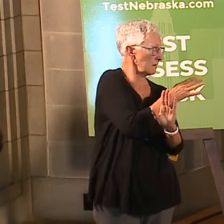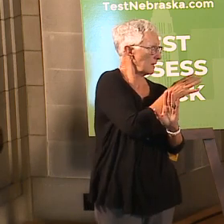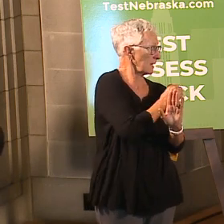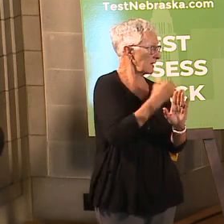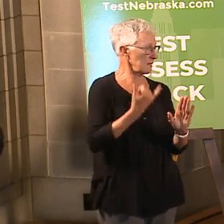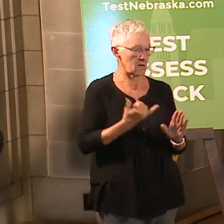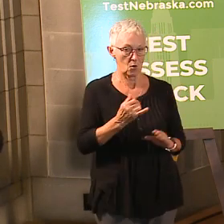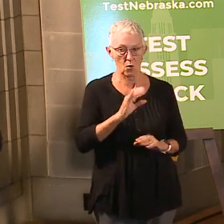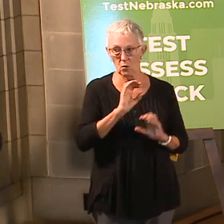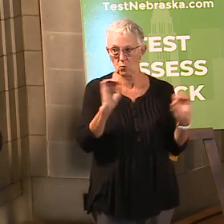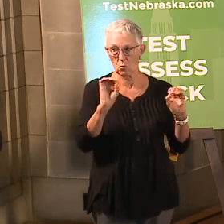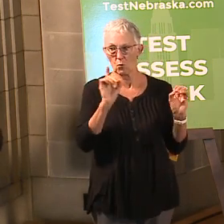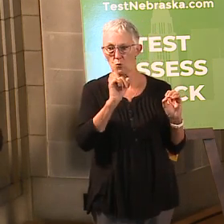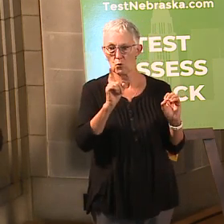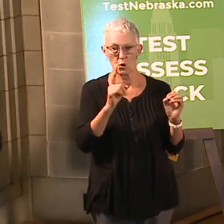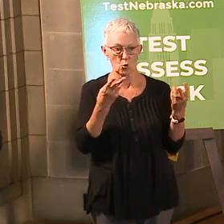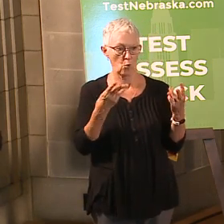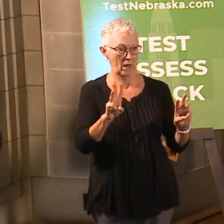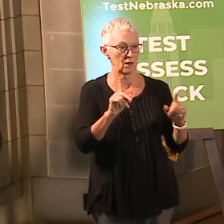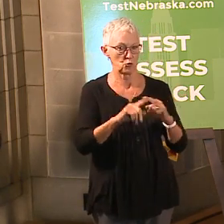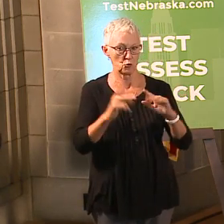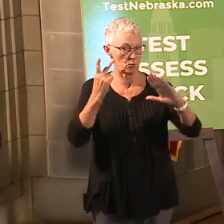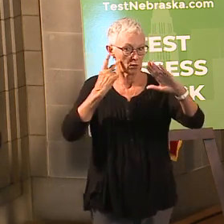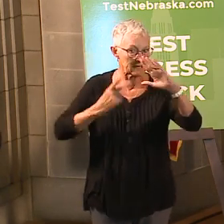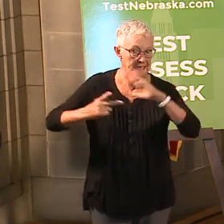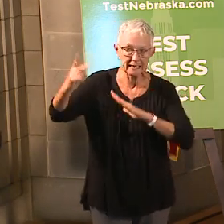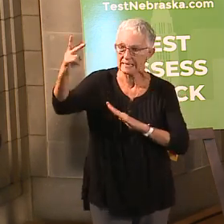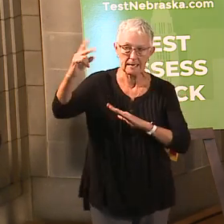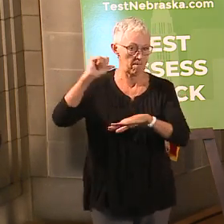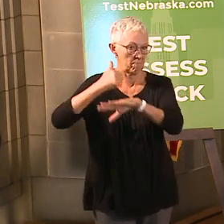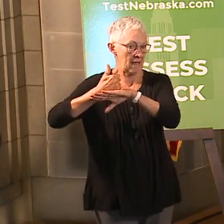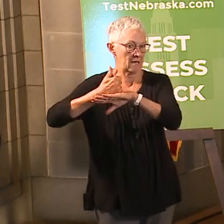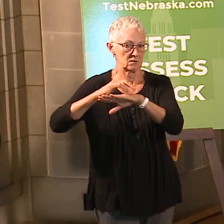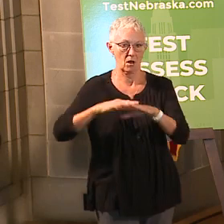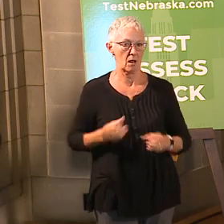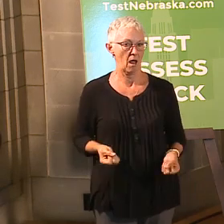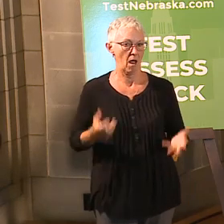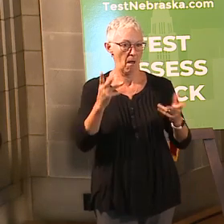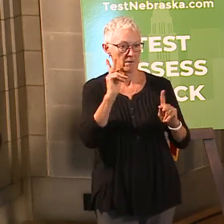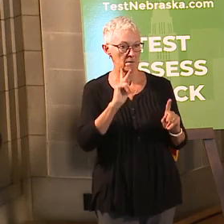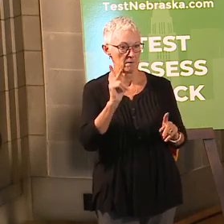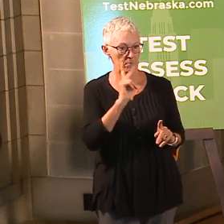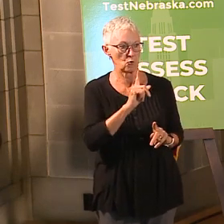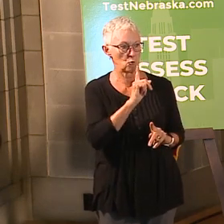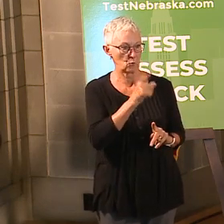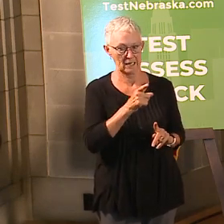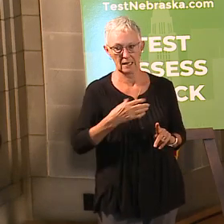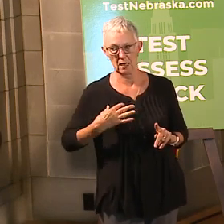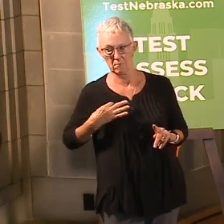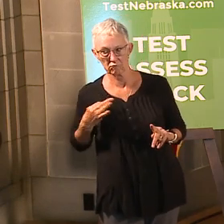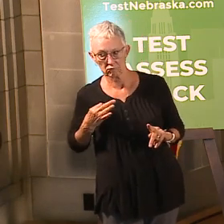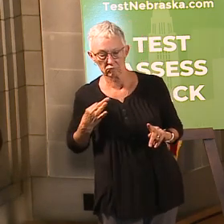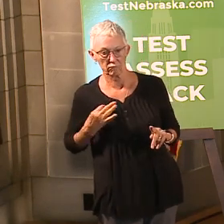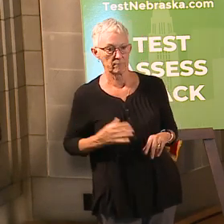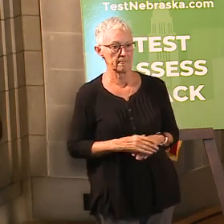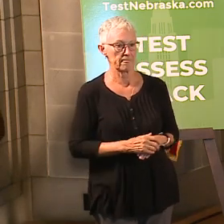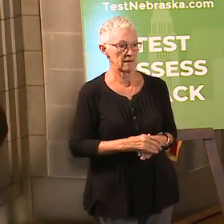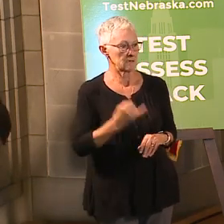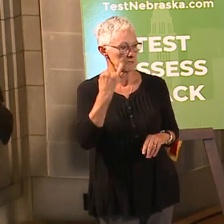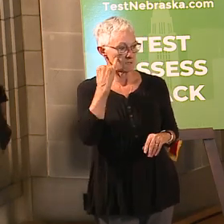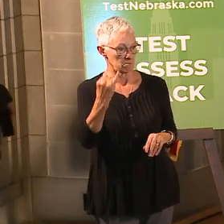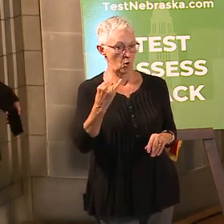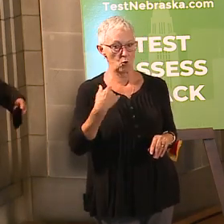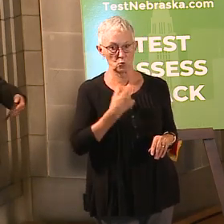there's no real way to project the total cost of the program because it is based on how many people apply. So let's say that we fall